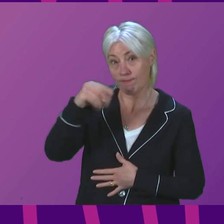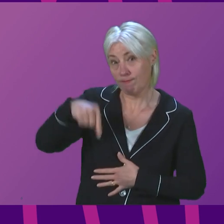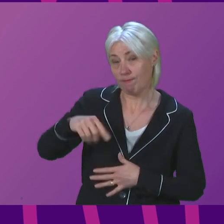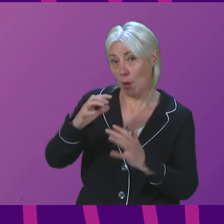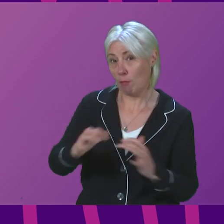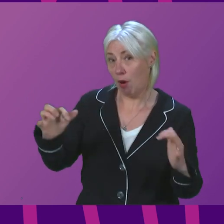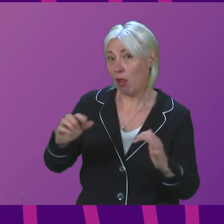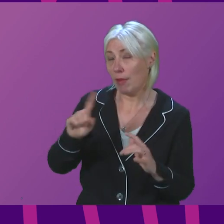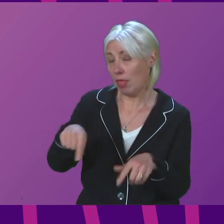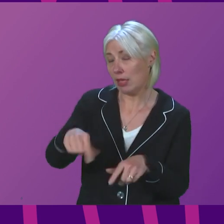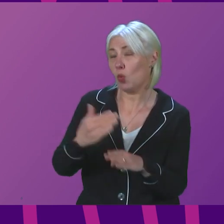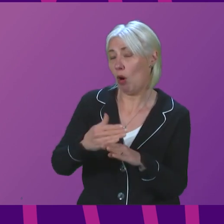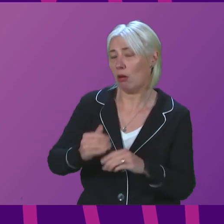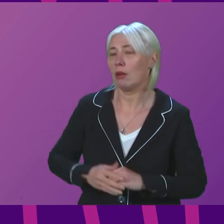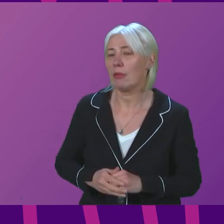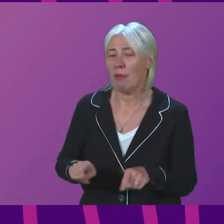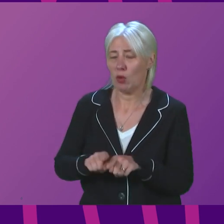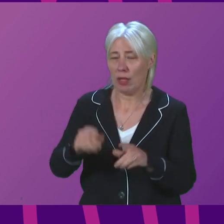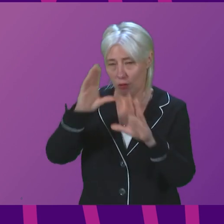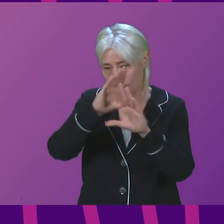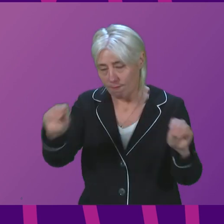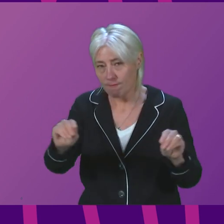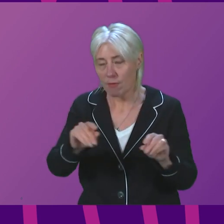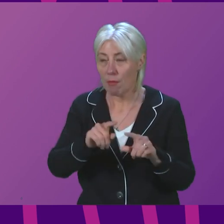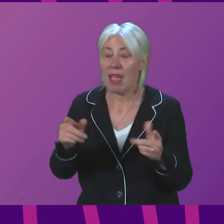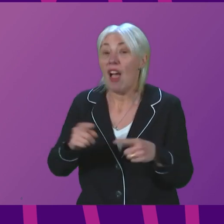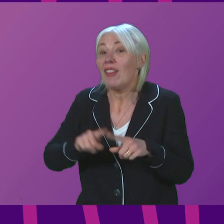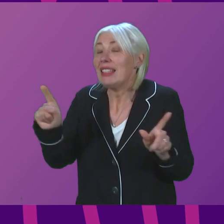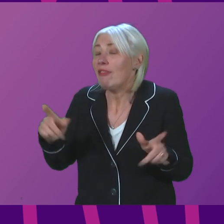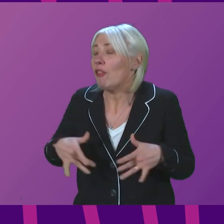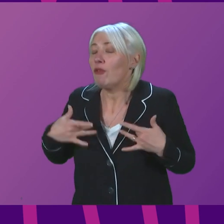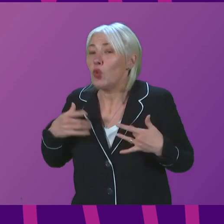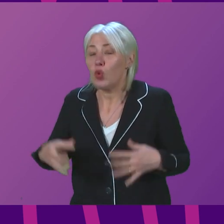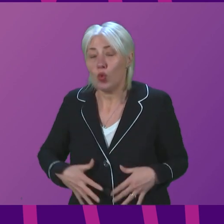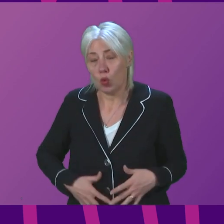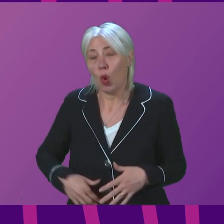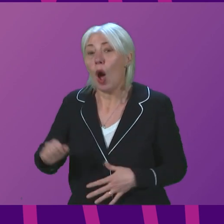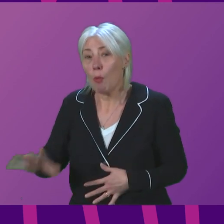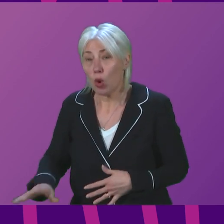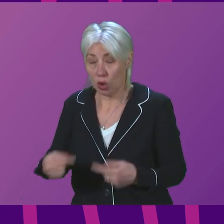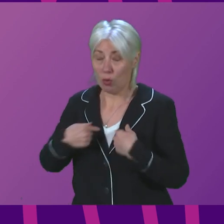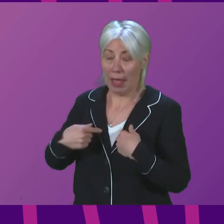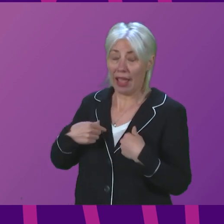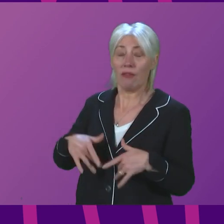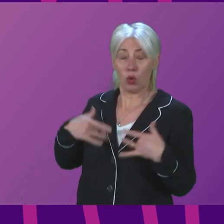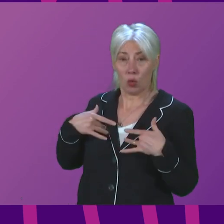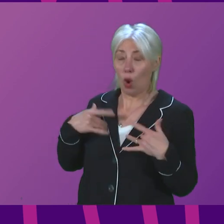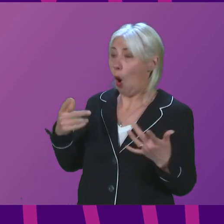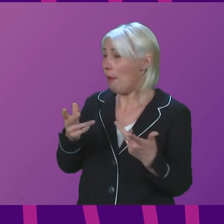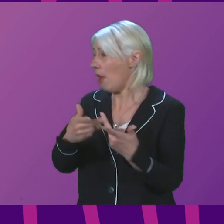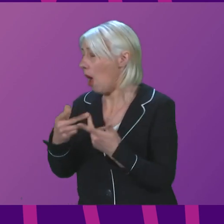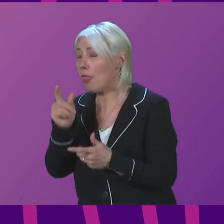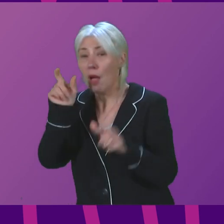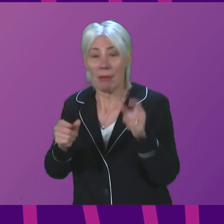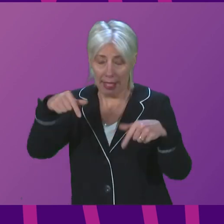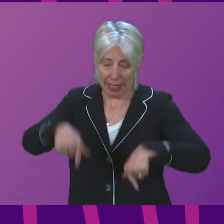on this work. But I would say again, to those who take a different view on abortion to mine and to the view of many